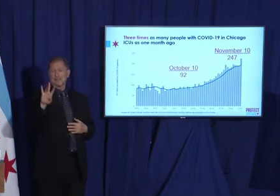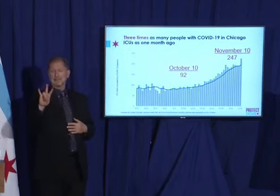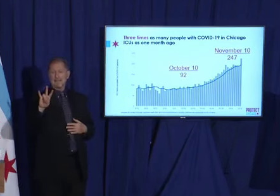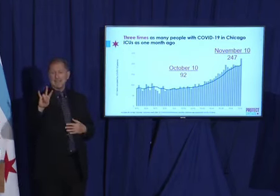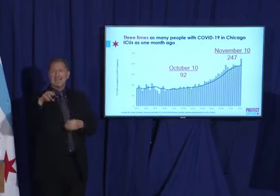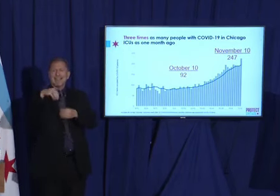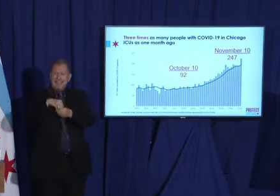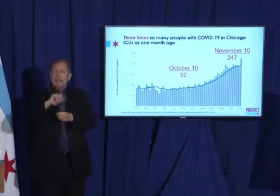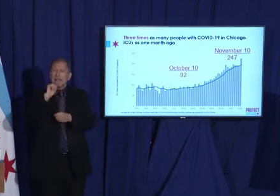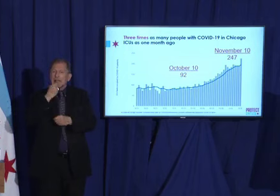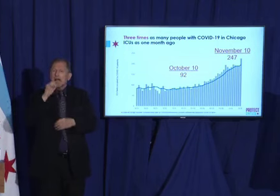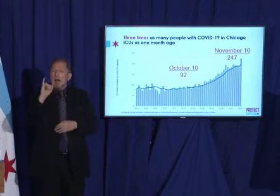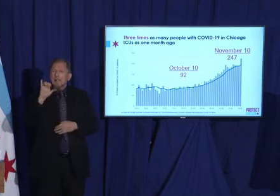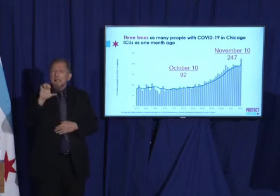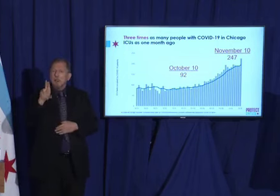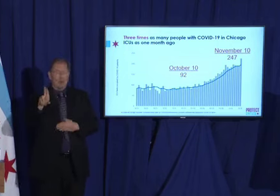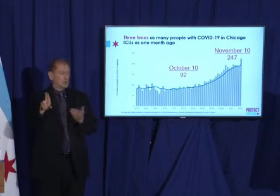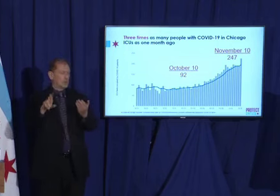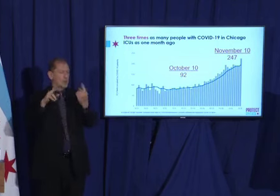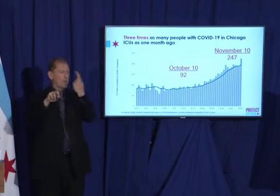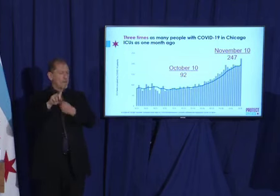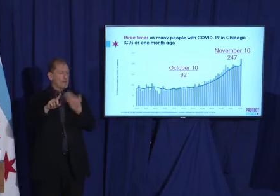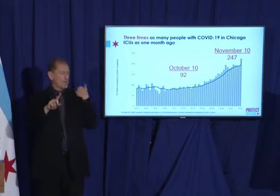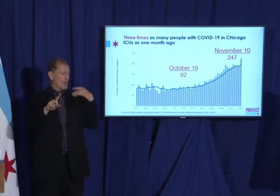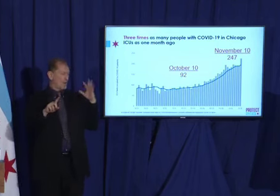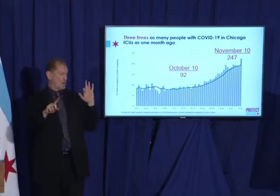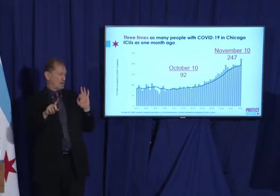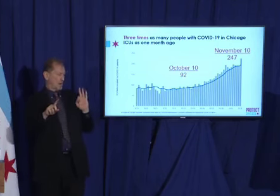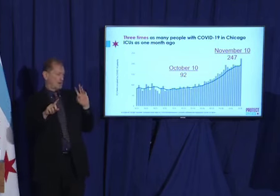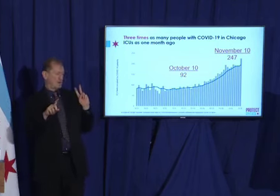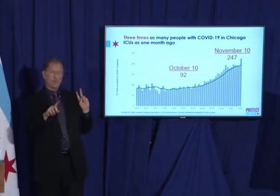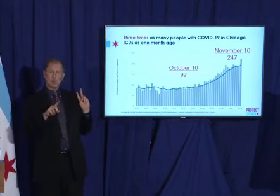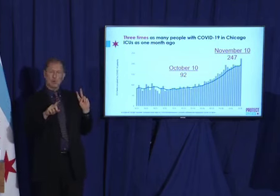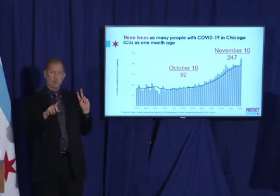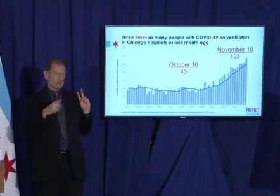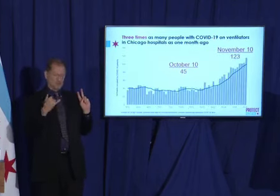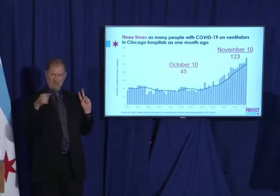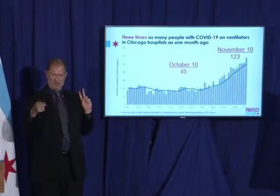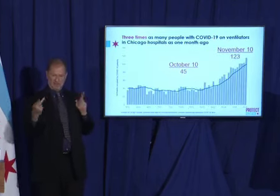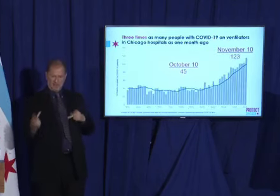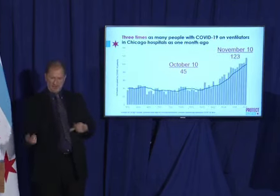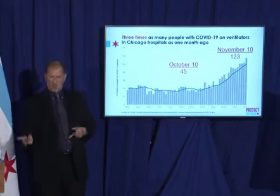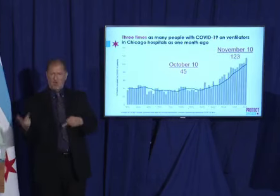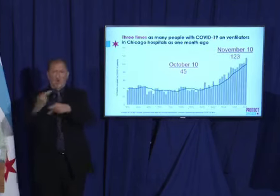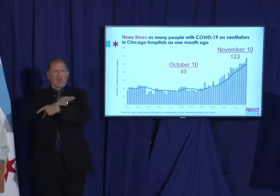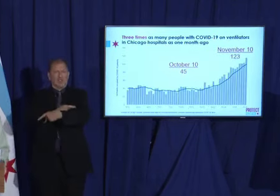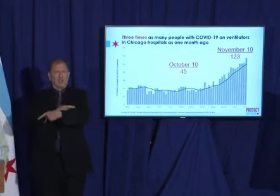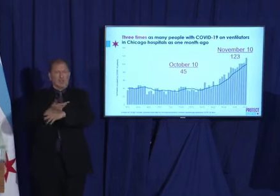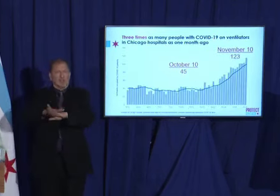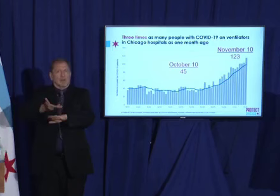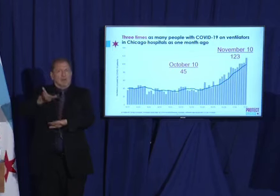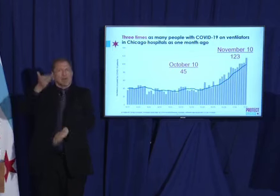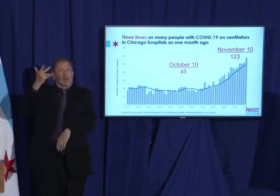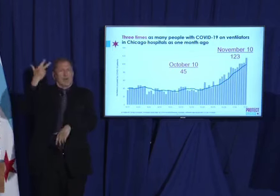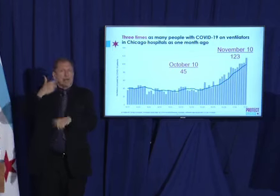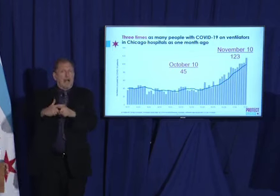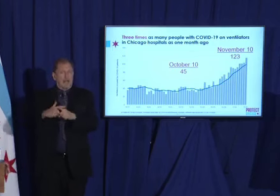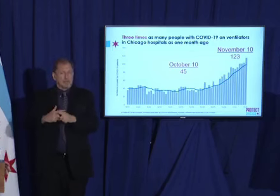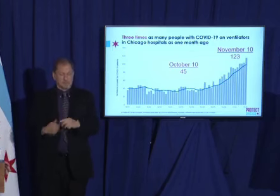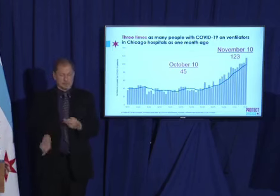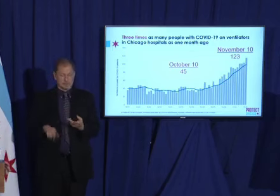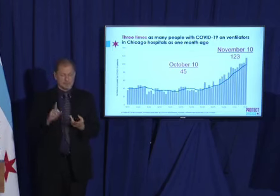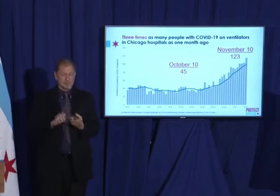hospitals compared to 92 a month ago. No sign of it slowing down. And three times as many people on